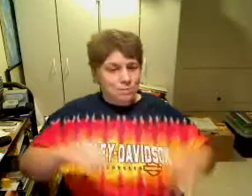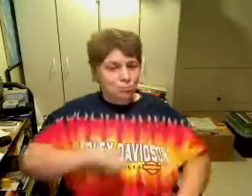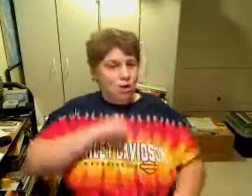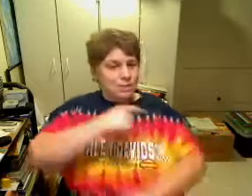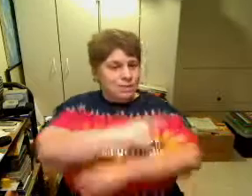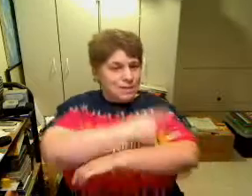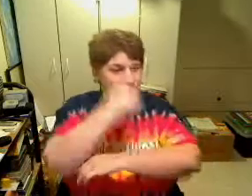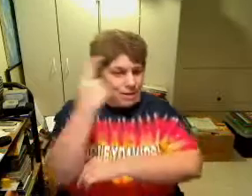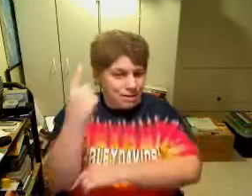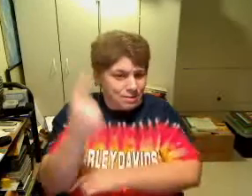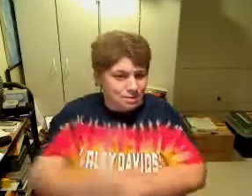I did find out these days.